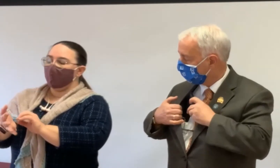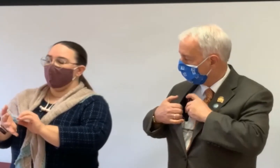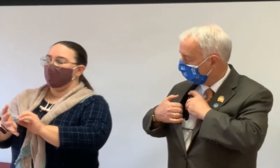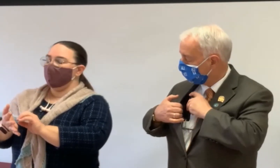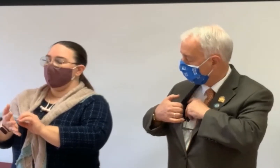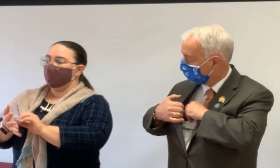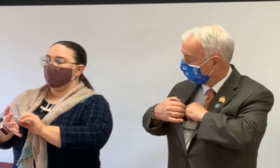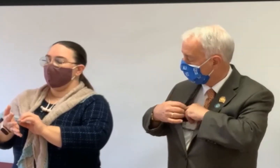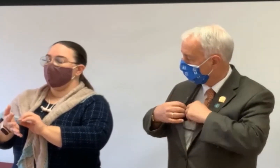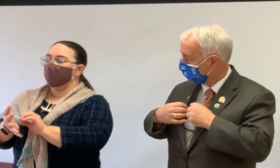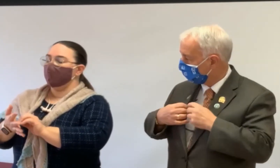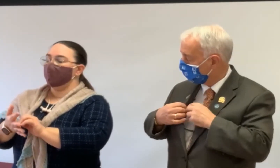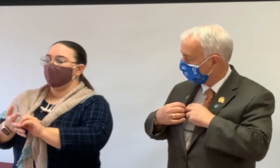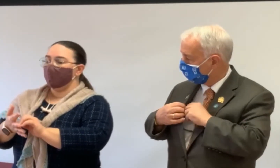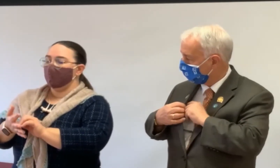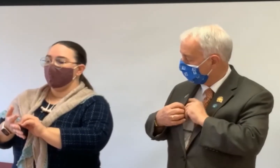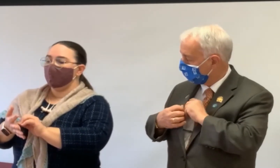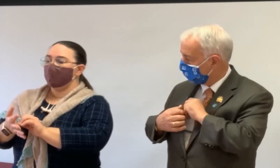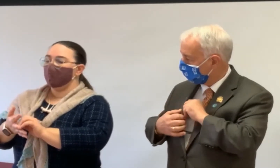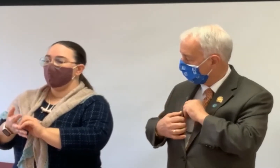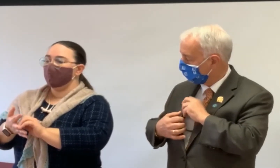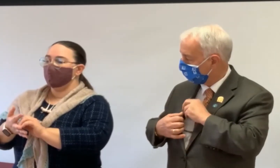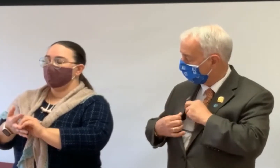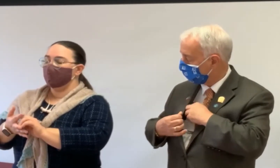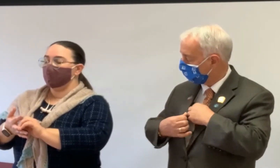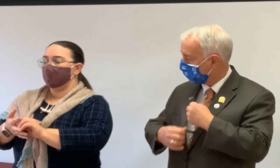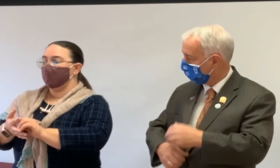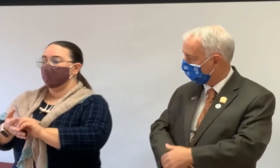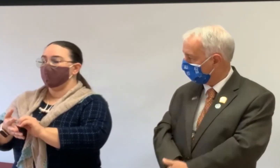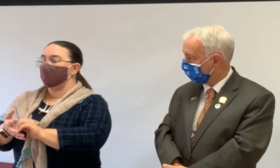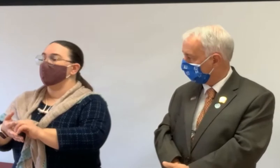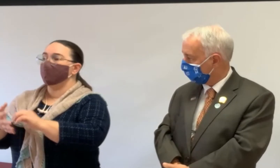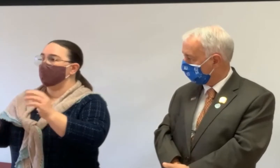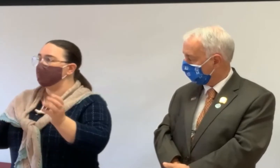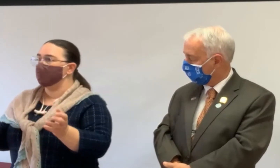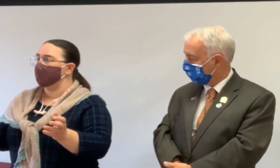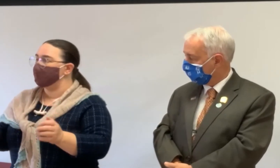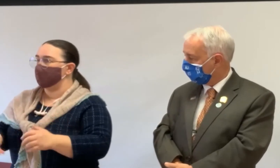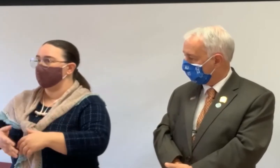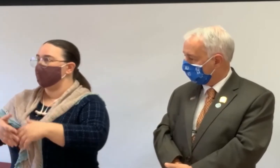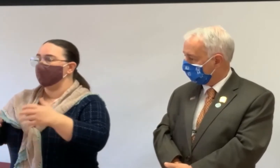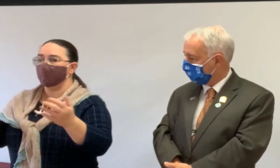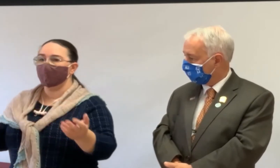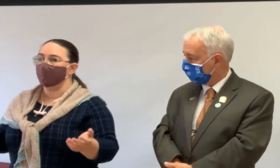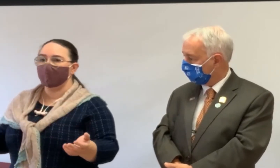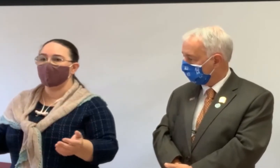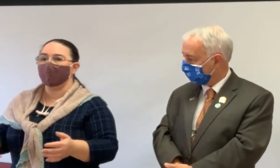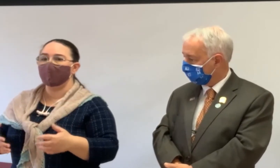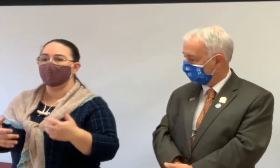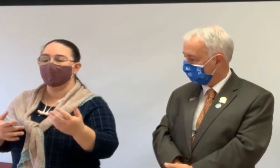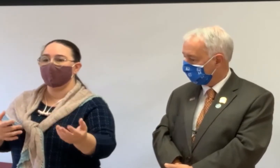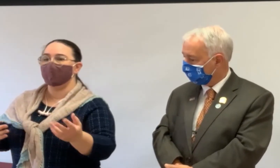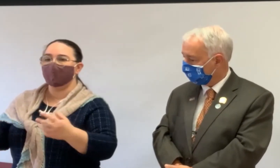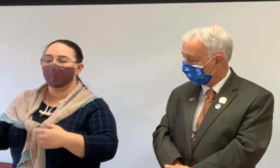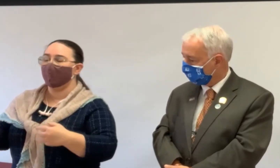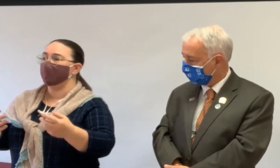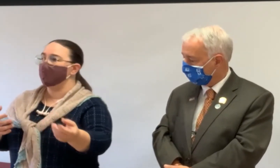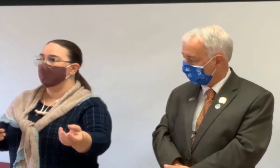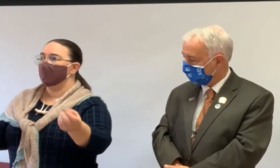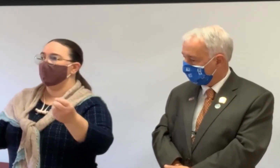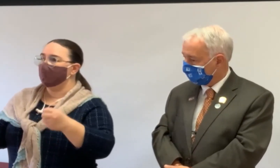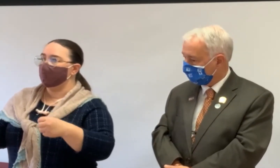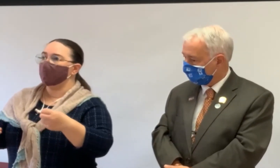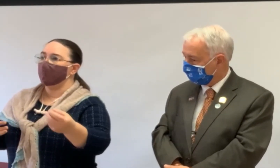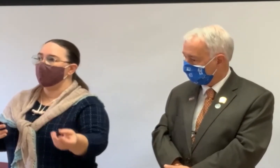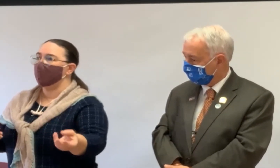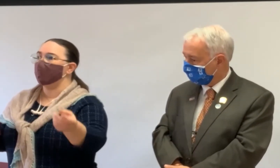You can, you can use that money to, to live on, to cover living expenses. In fact, you could have